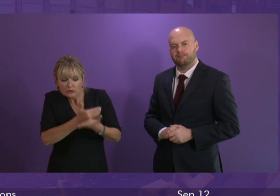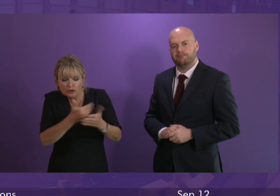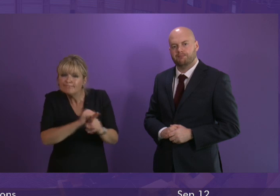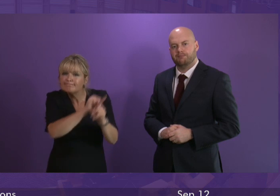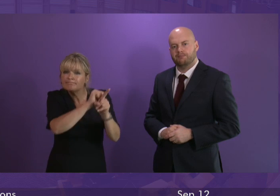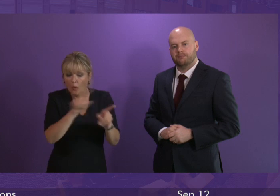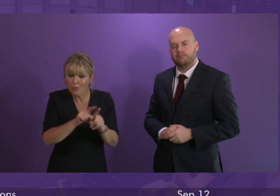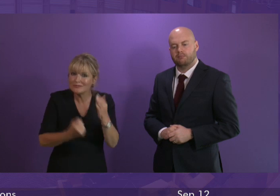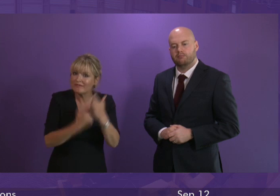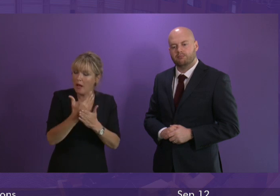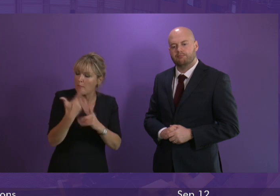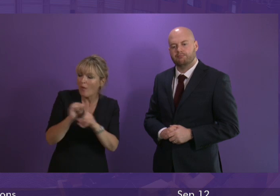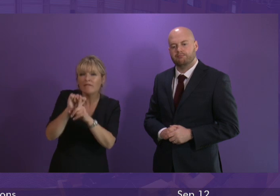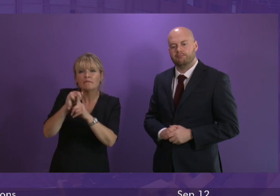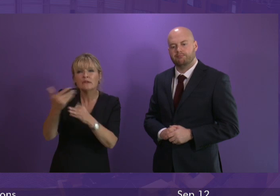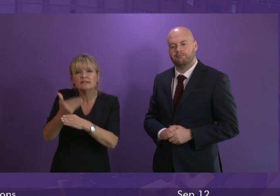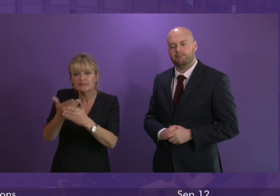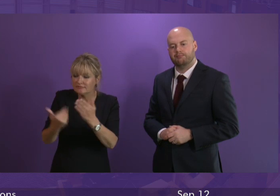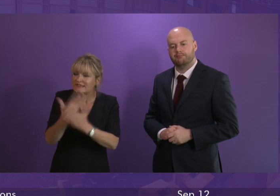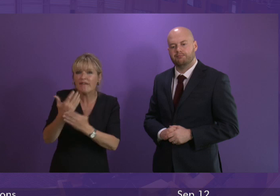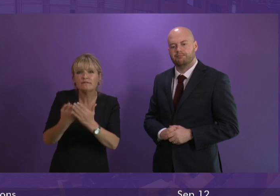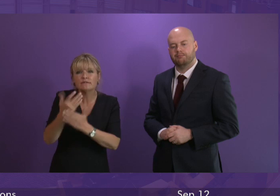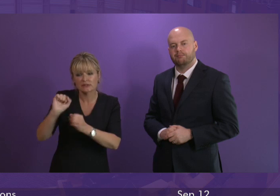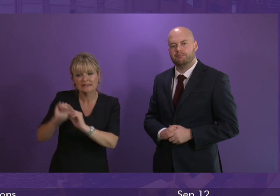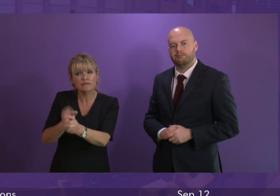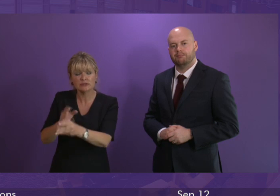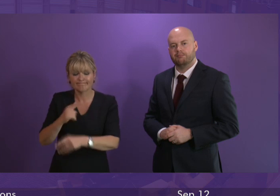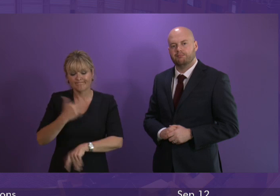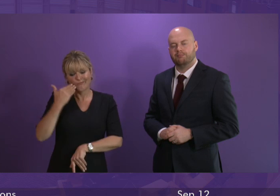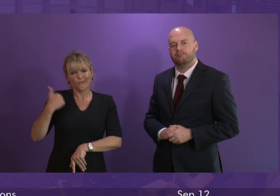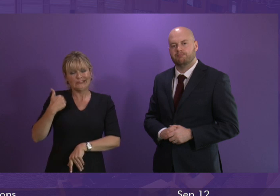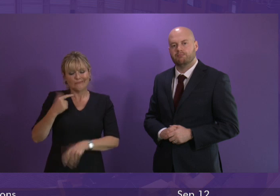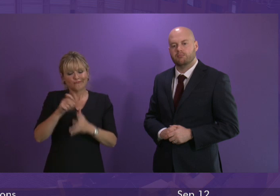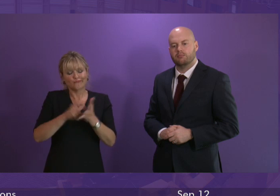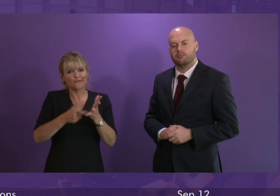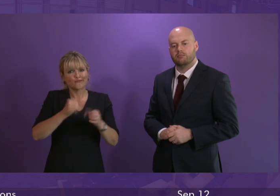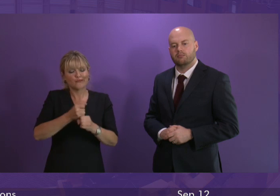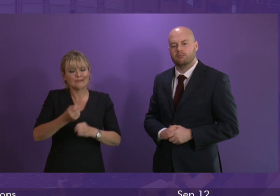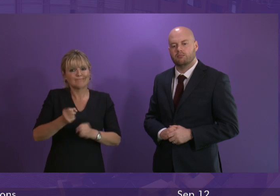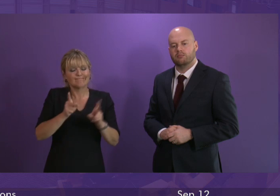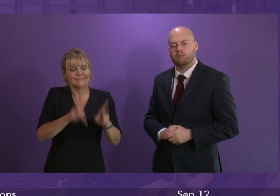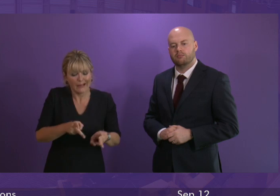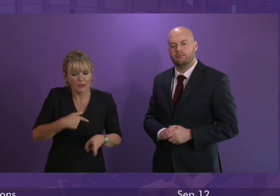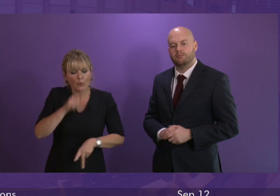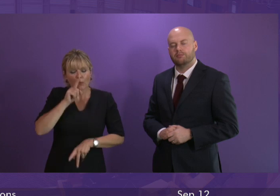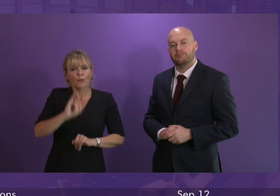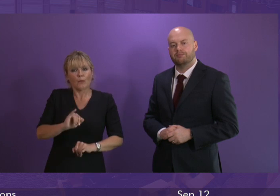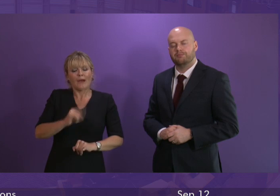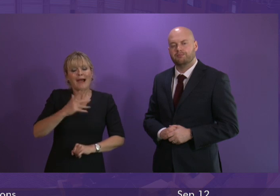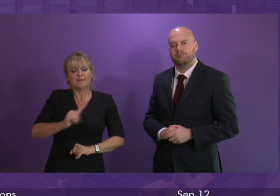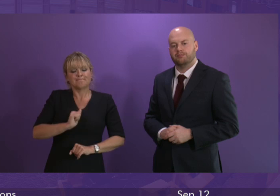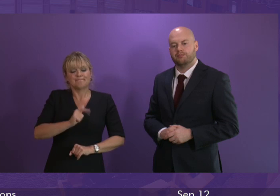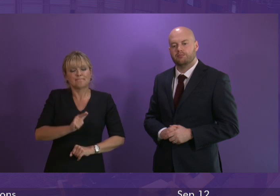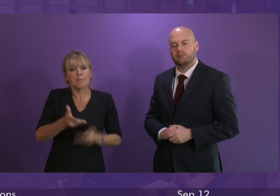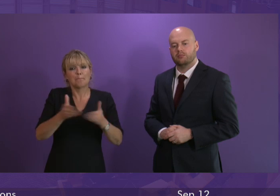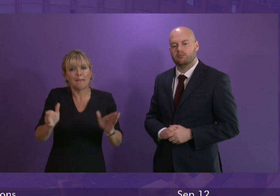of more effective services across Scotland clearly the recent drugs death figure shows that we are facing a public health emergency which is why